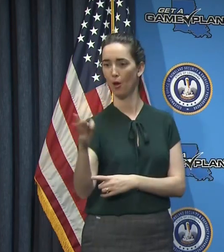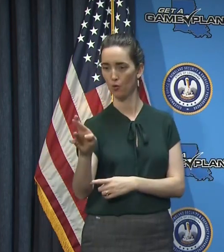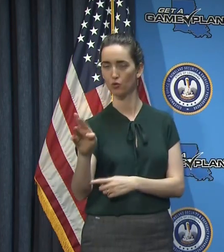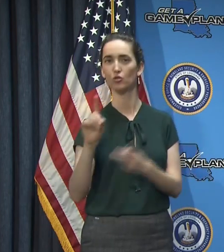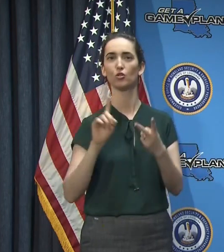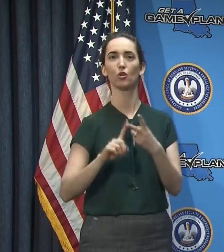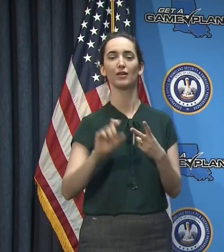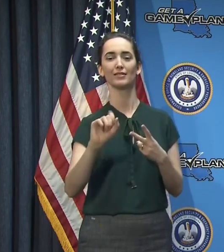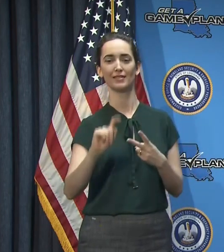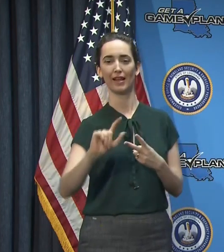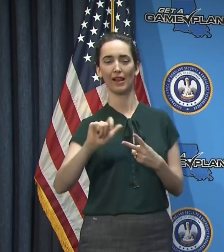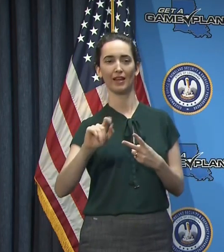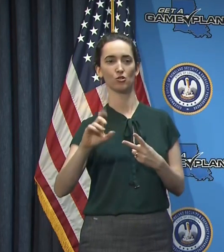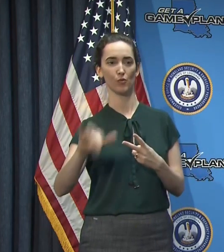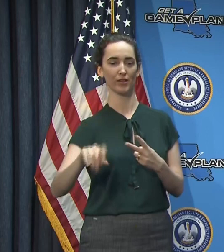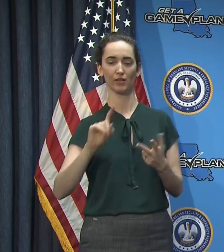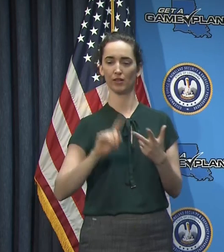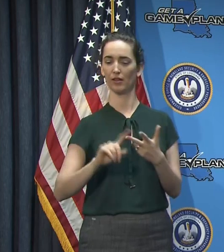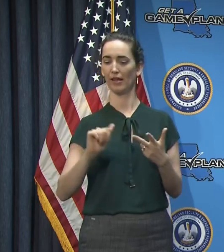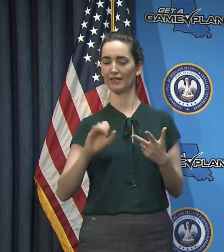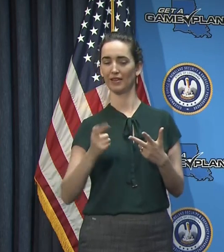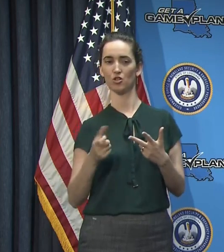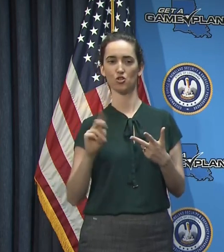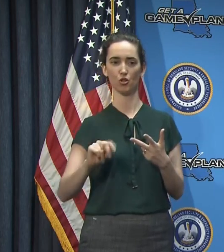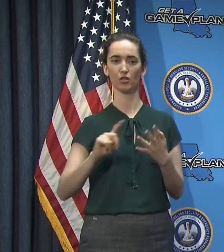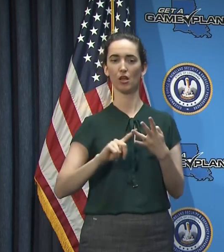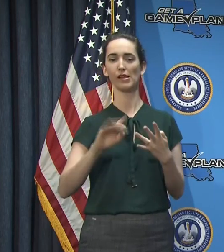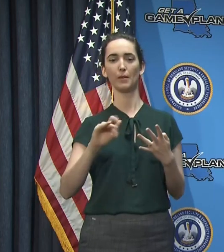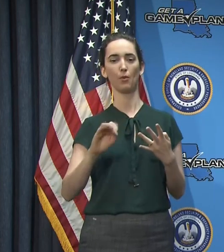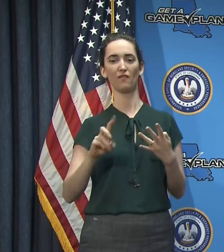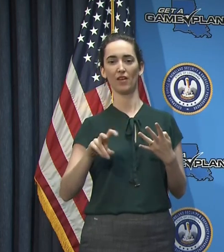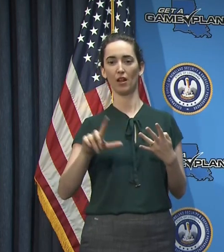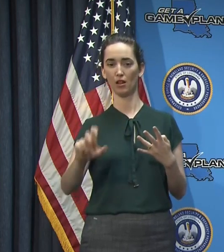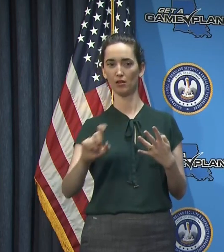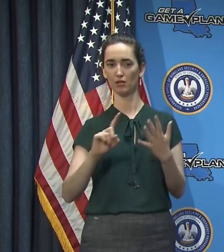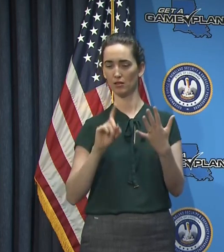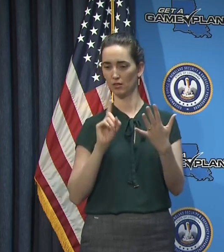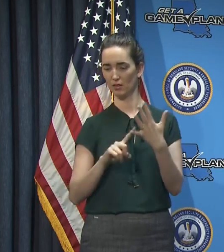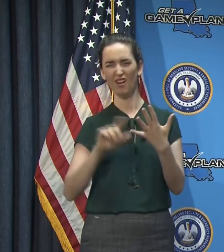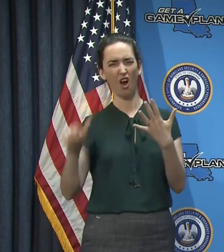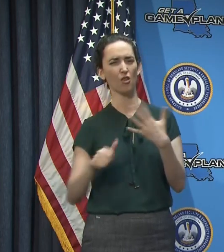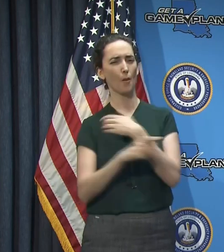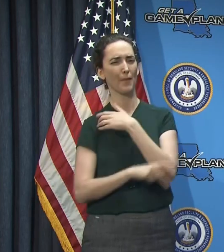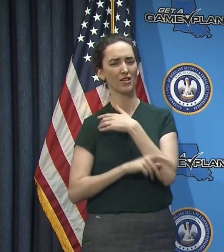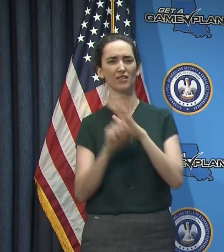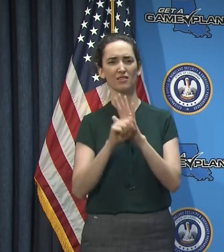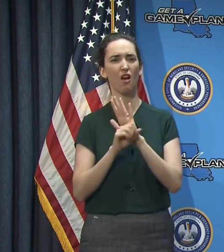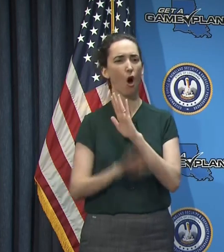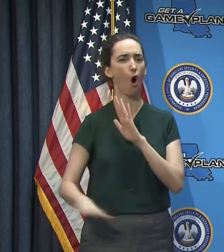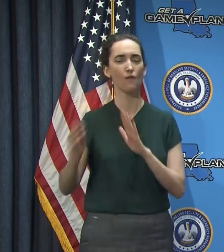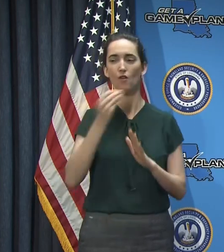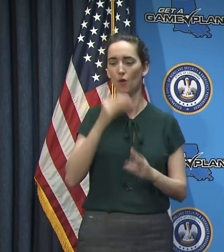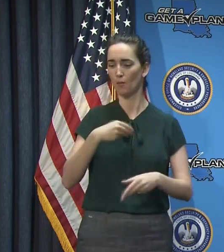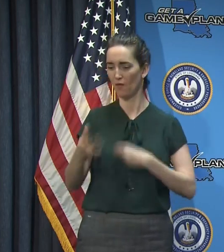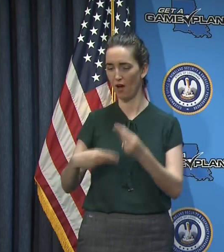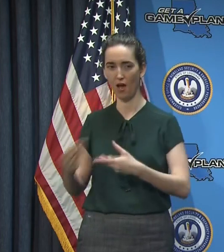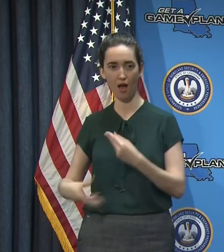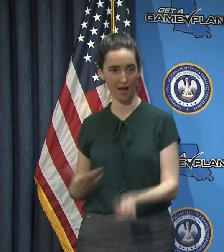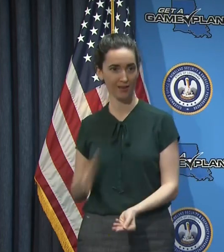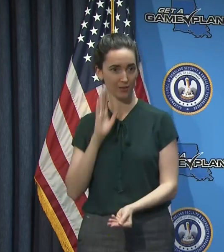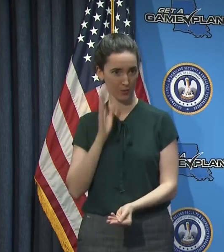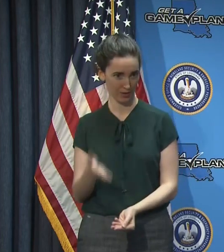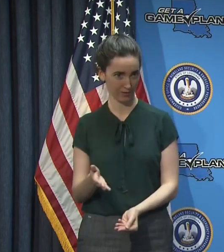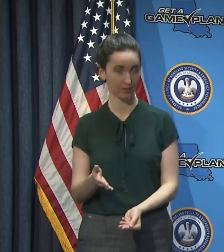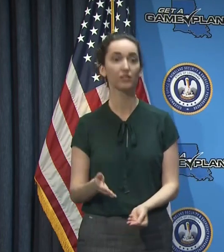Assumption, Iberville, and Ascension Parishes, as well as other parishes across the state. A consortium of more than